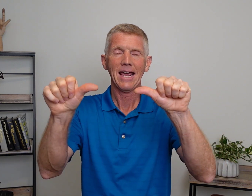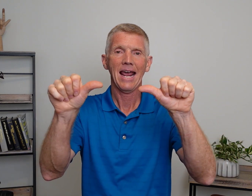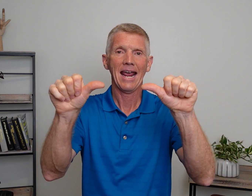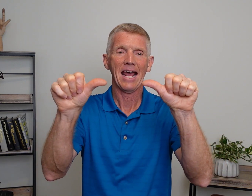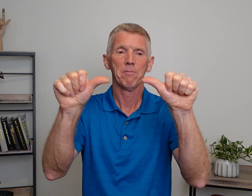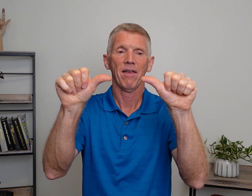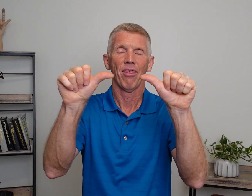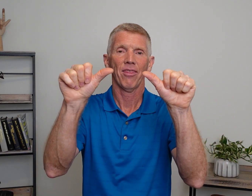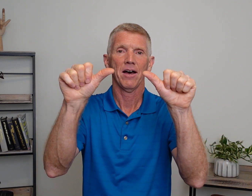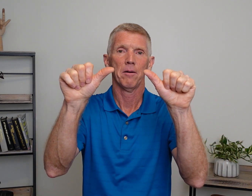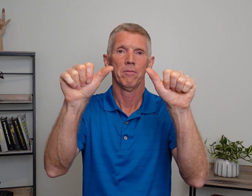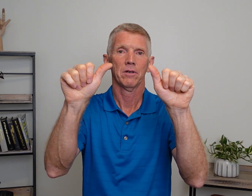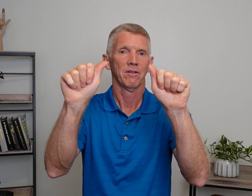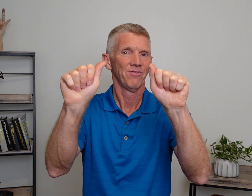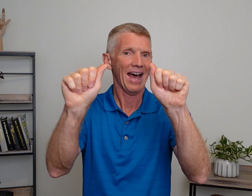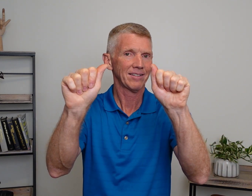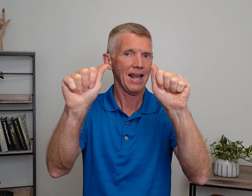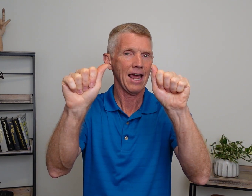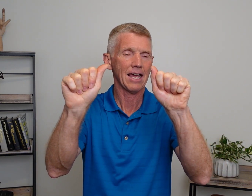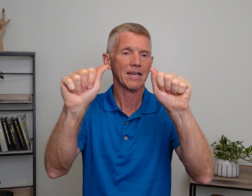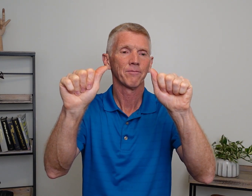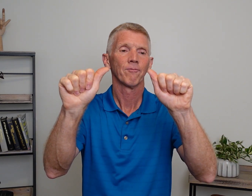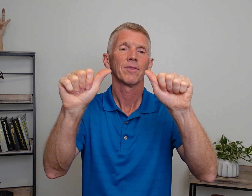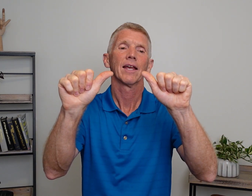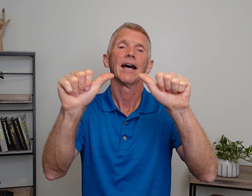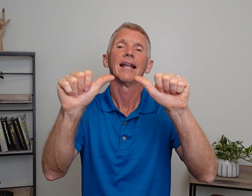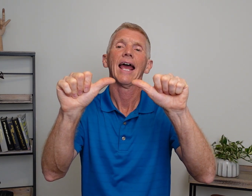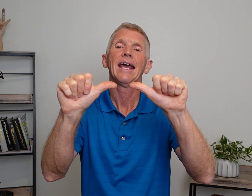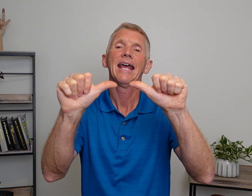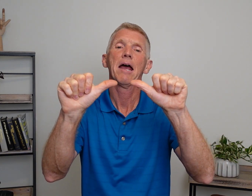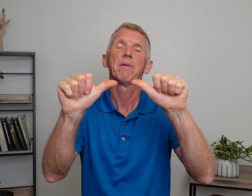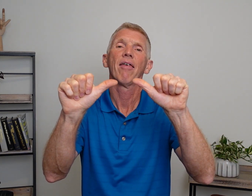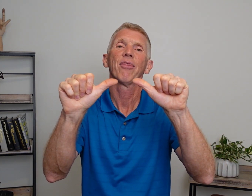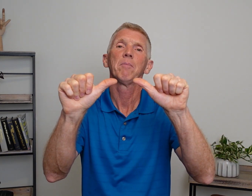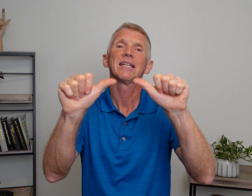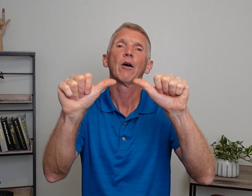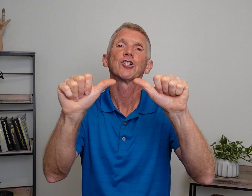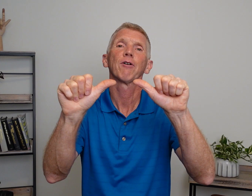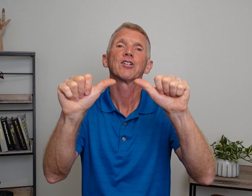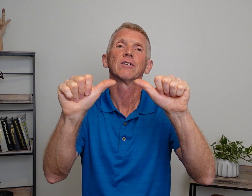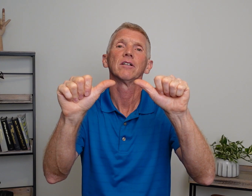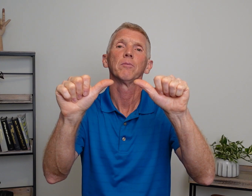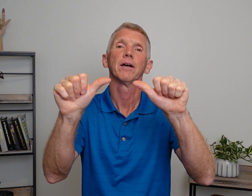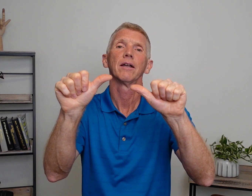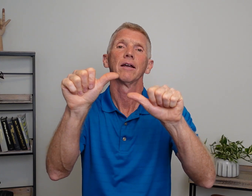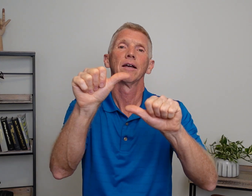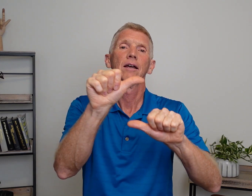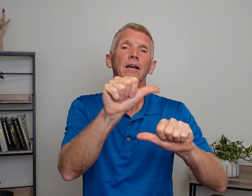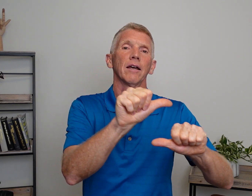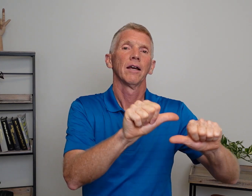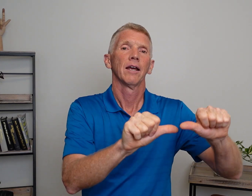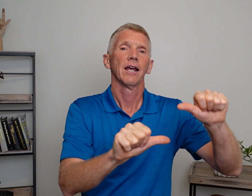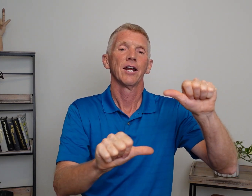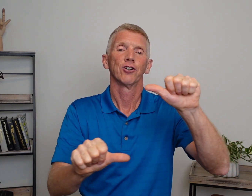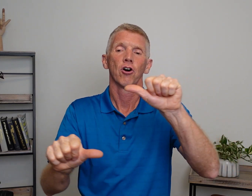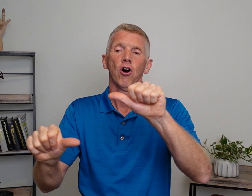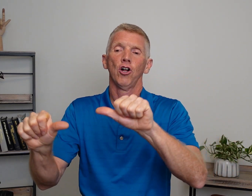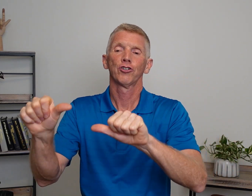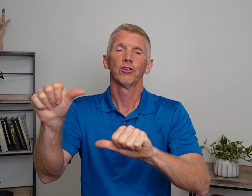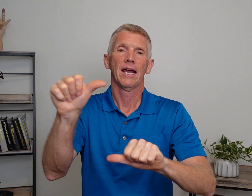A hand with that thumb, that's an A. And A hand with that thumb is outstretched a little bit. And you're alternating